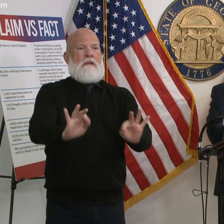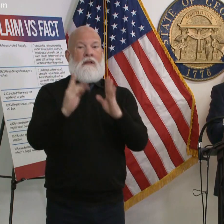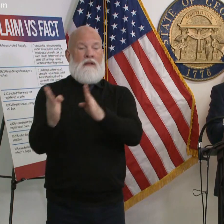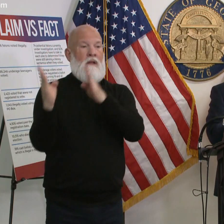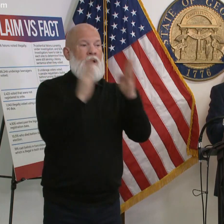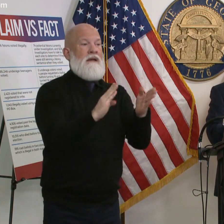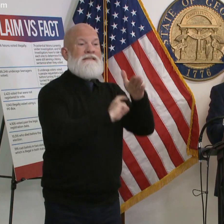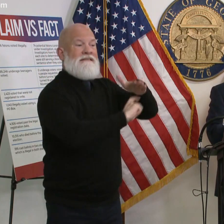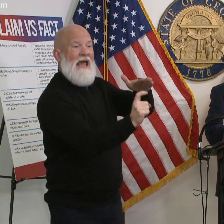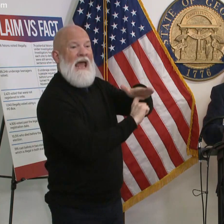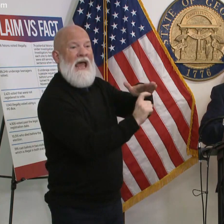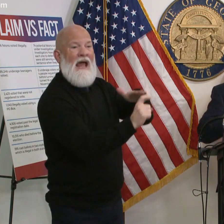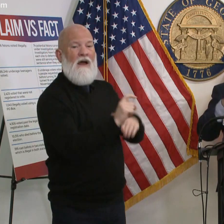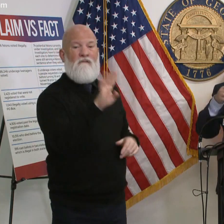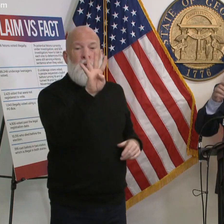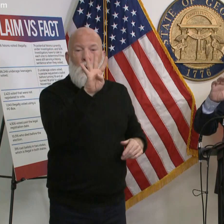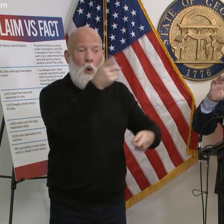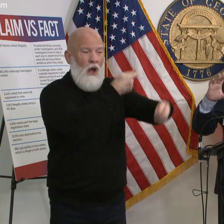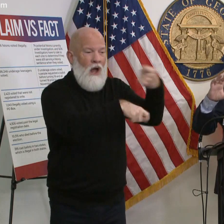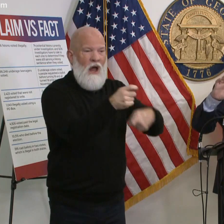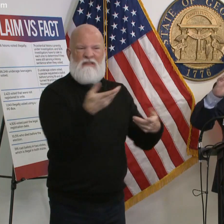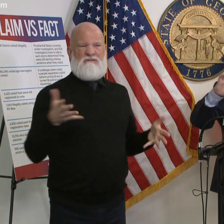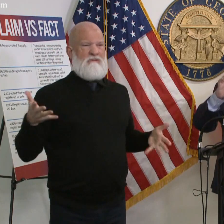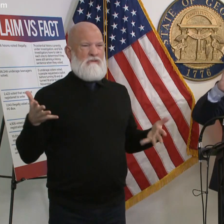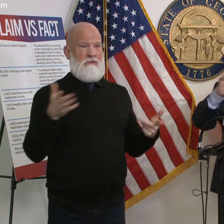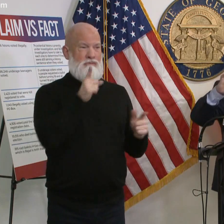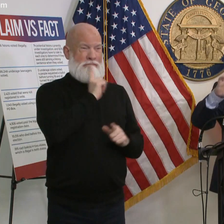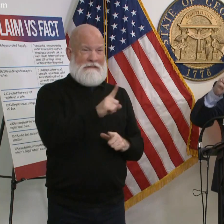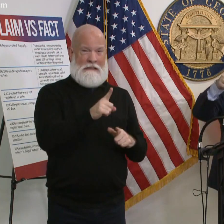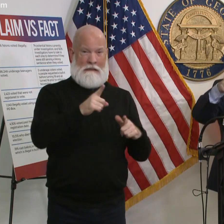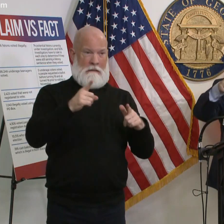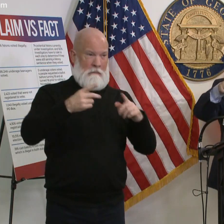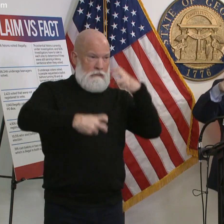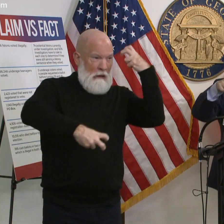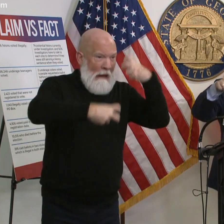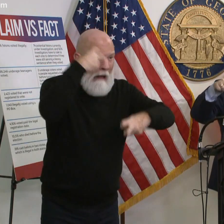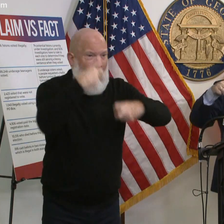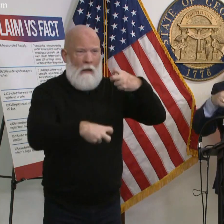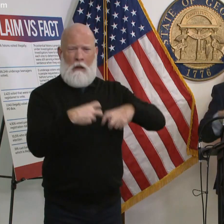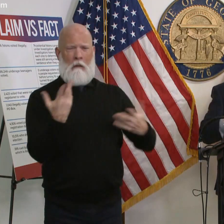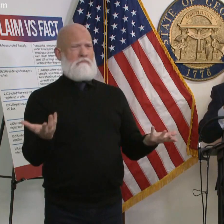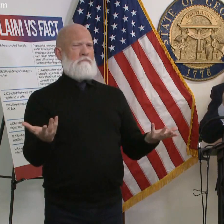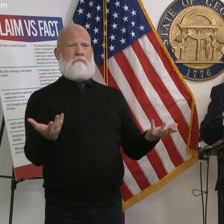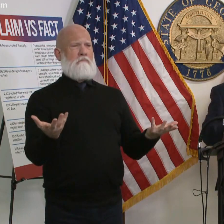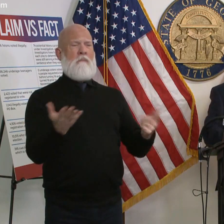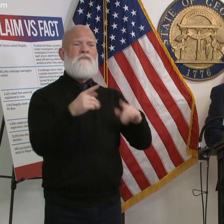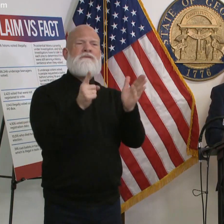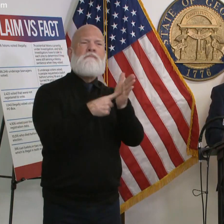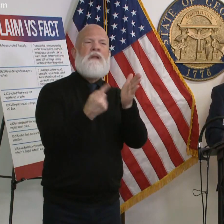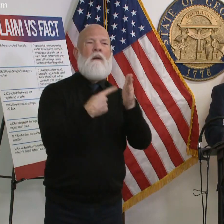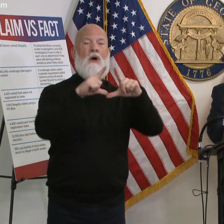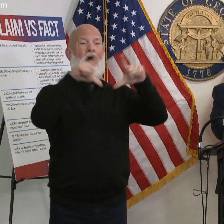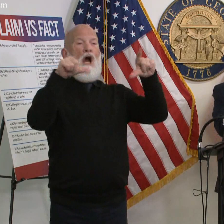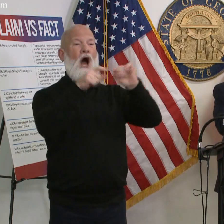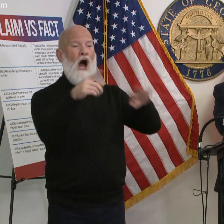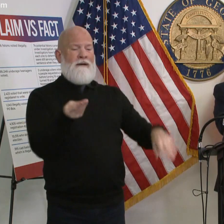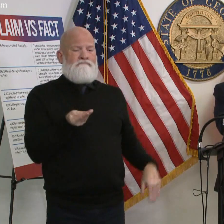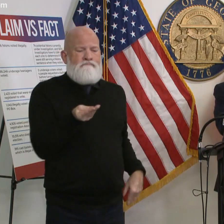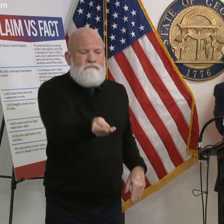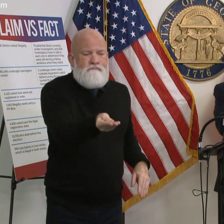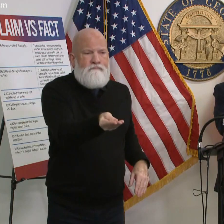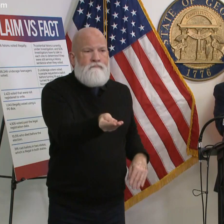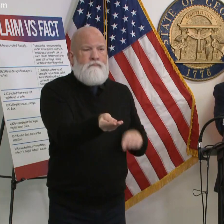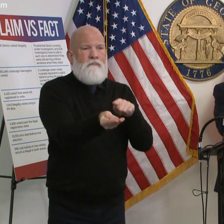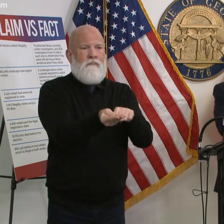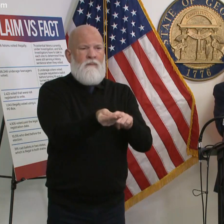user errors in some of those cases where like the encoder wasn't quite in exactly right you had to wiggle a little bit kind of like you know when your iphone gets older and you have to wiggle the